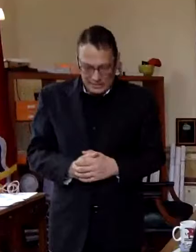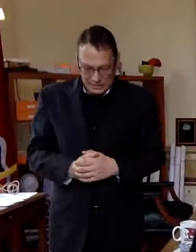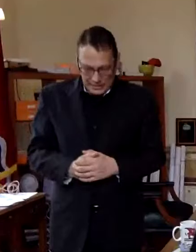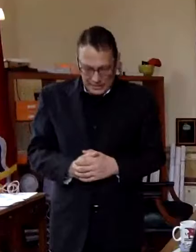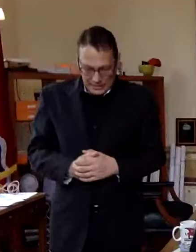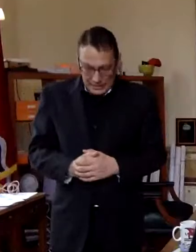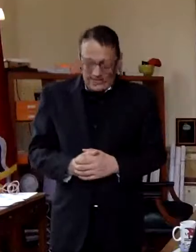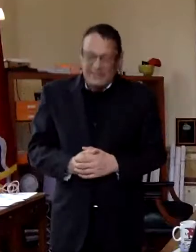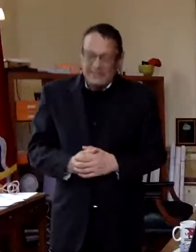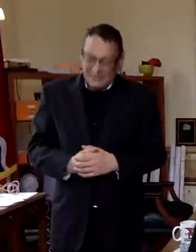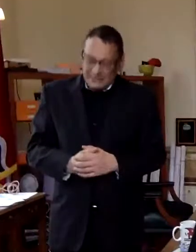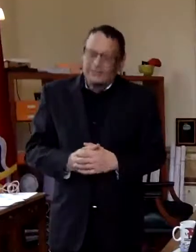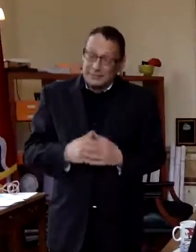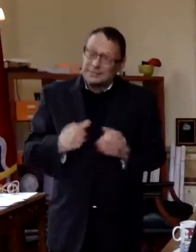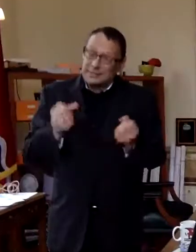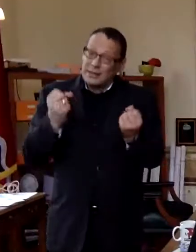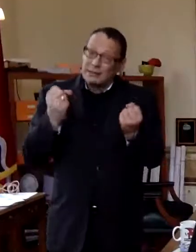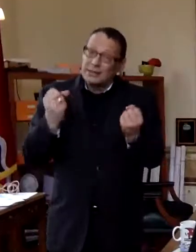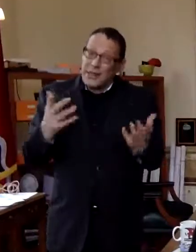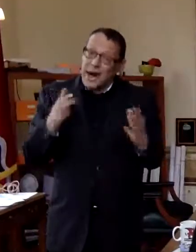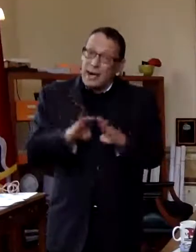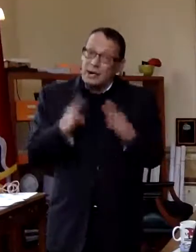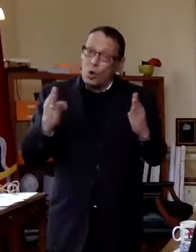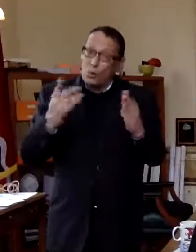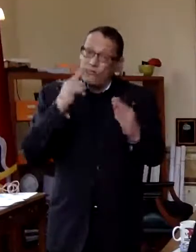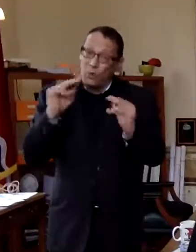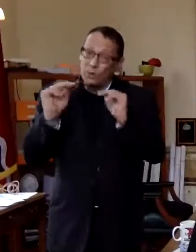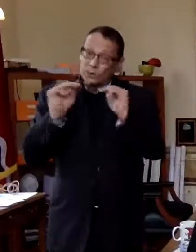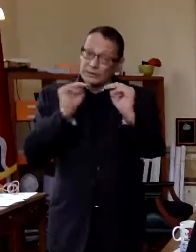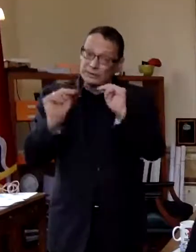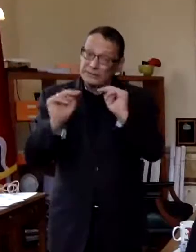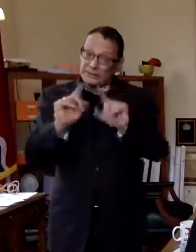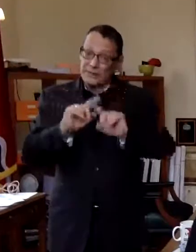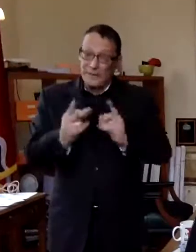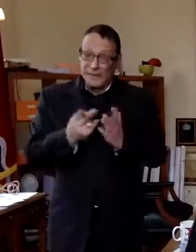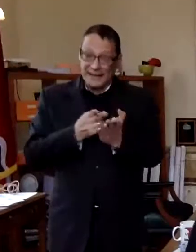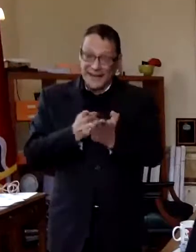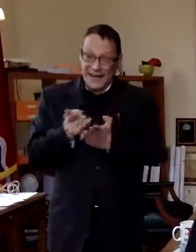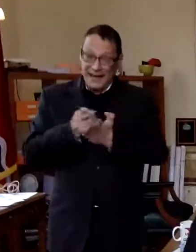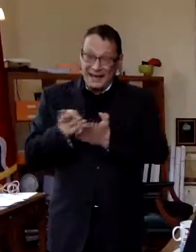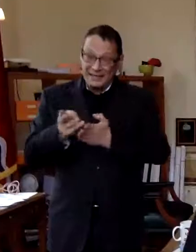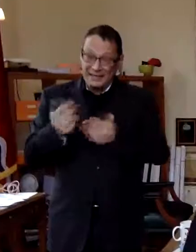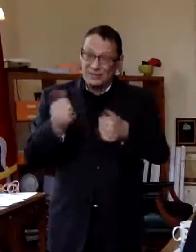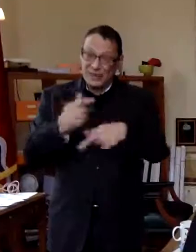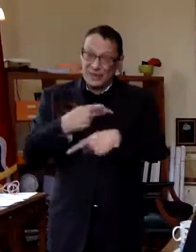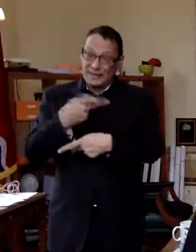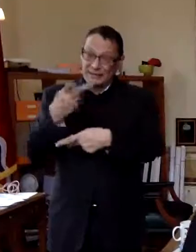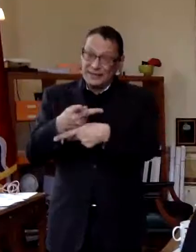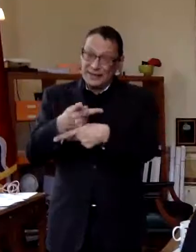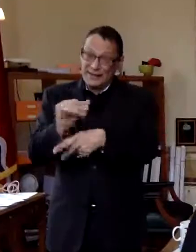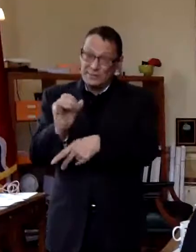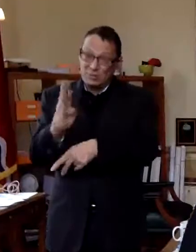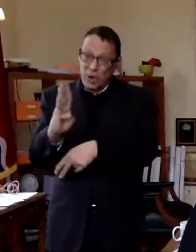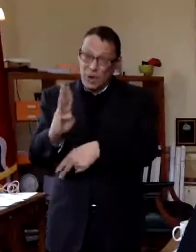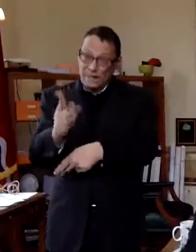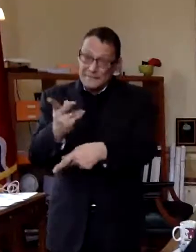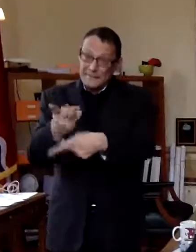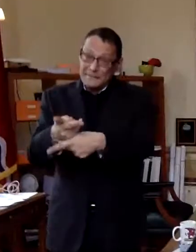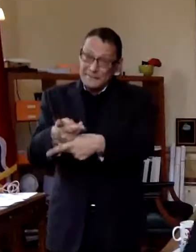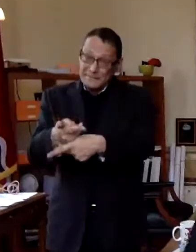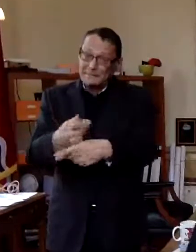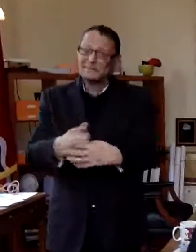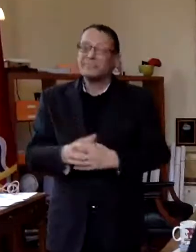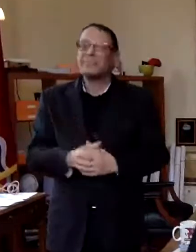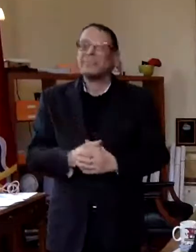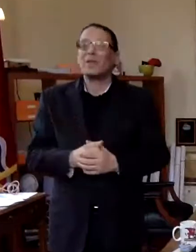there's a lot that's on the table but honestly we are trying to keep people employed our we